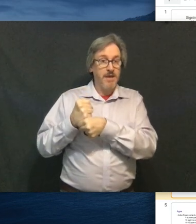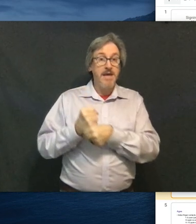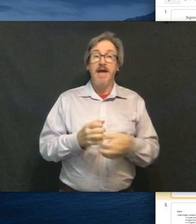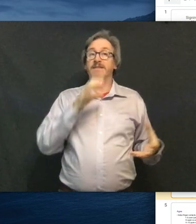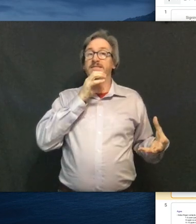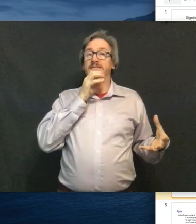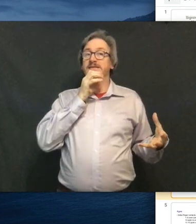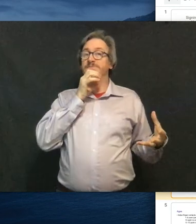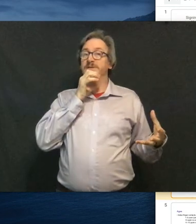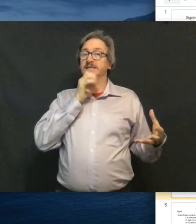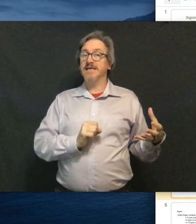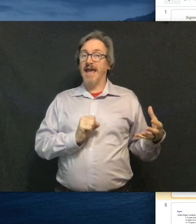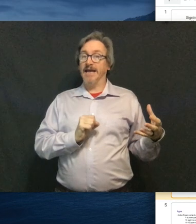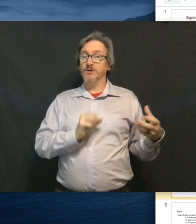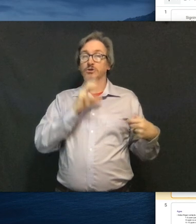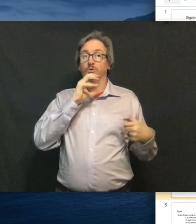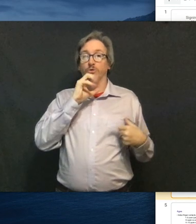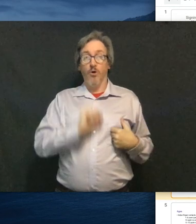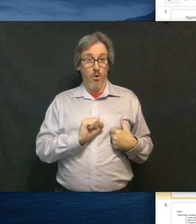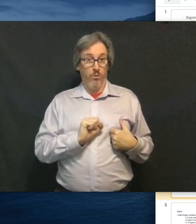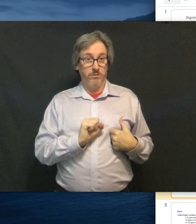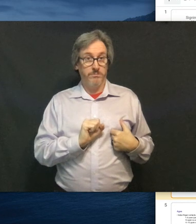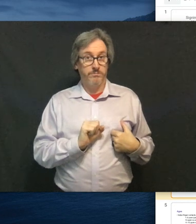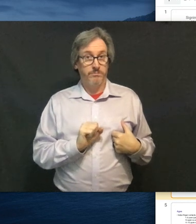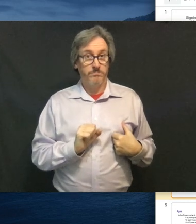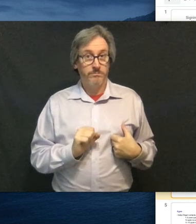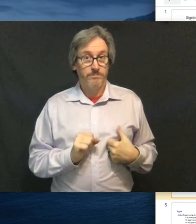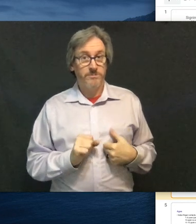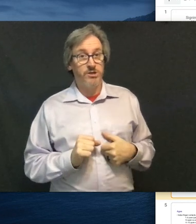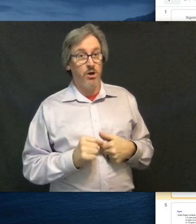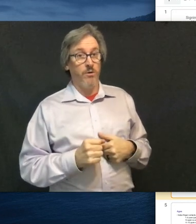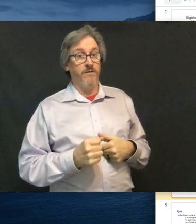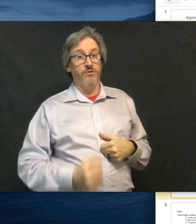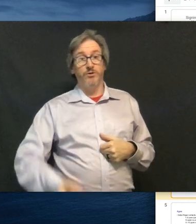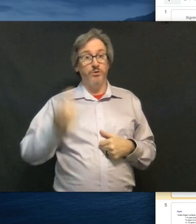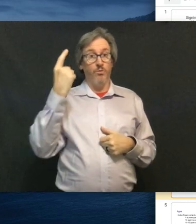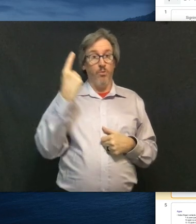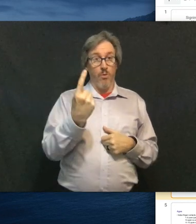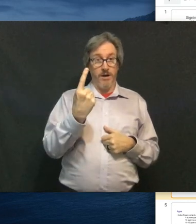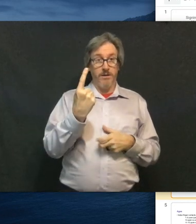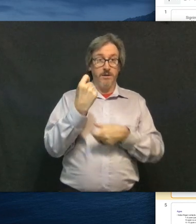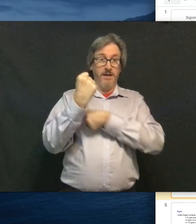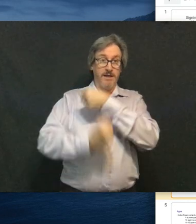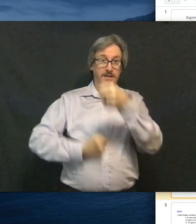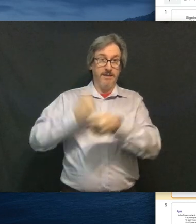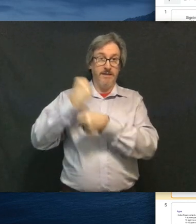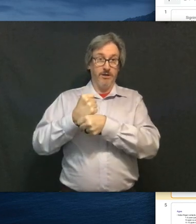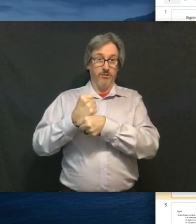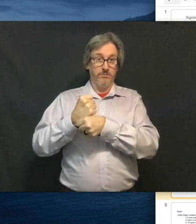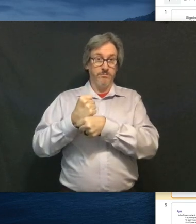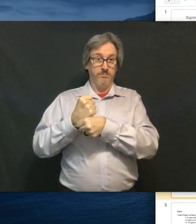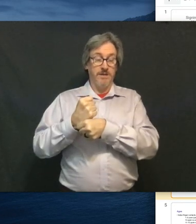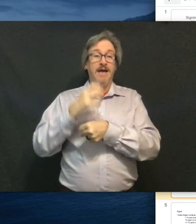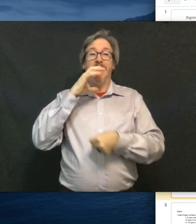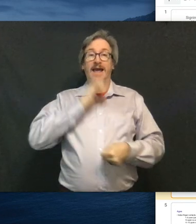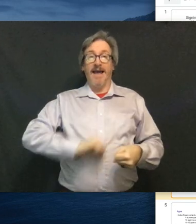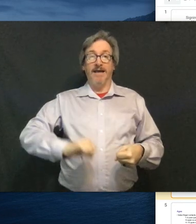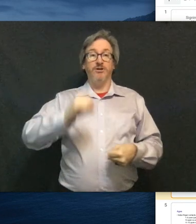and this means age or old. So if you do one year,